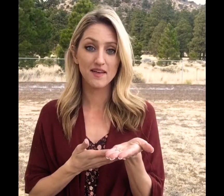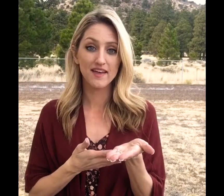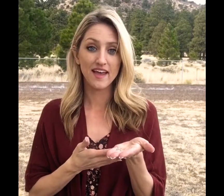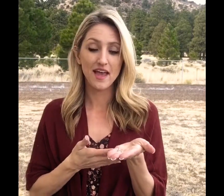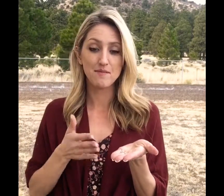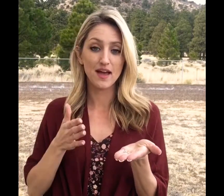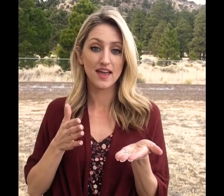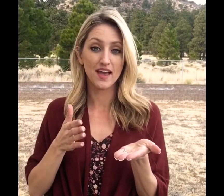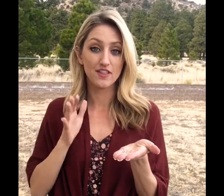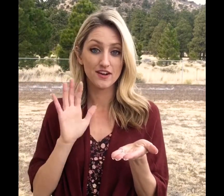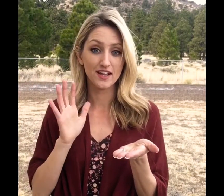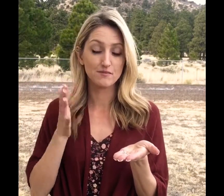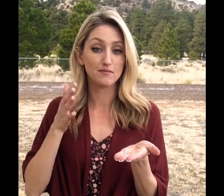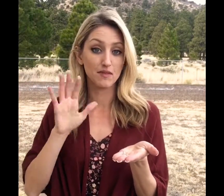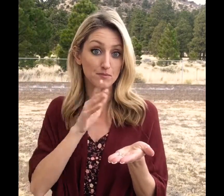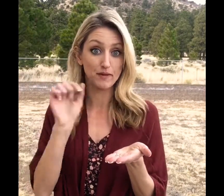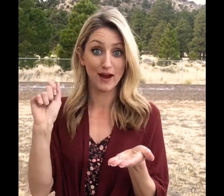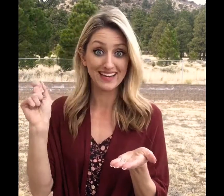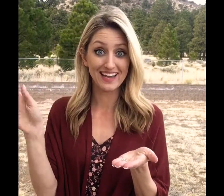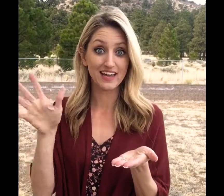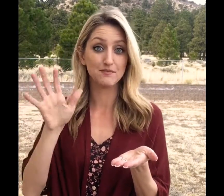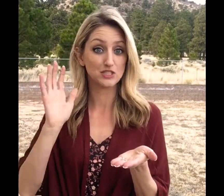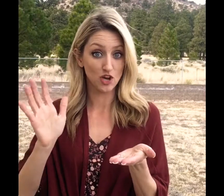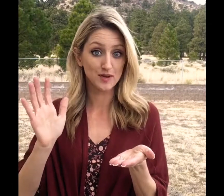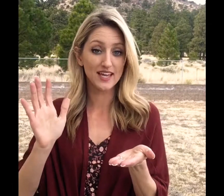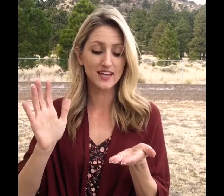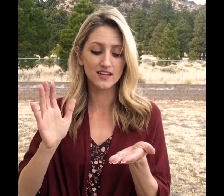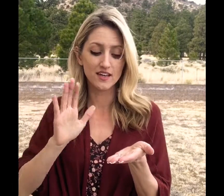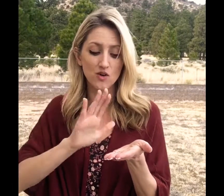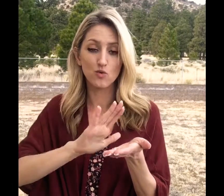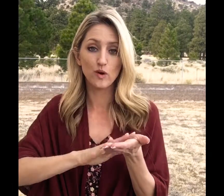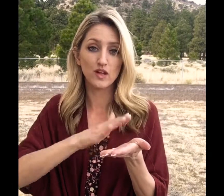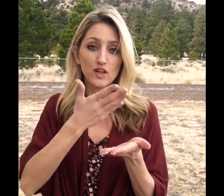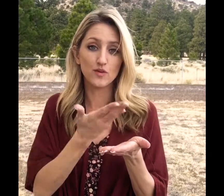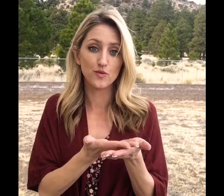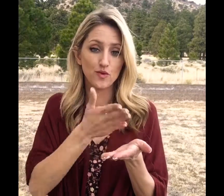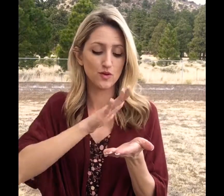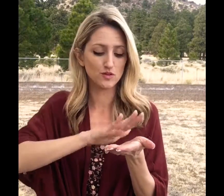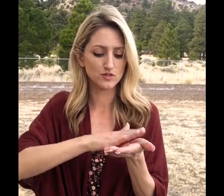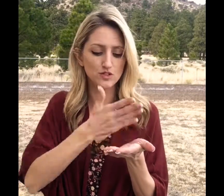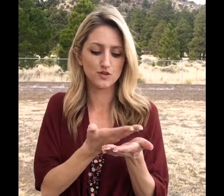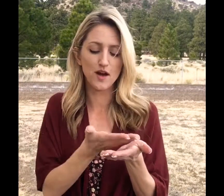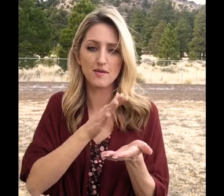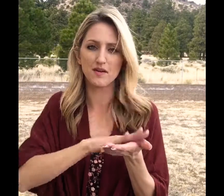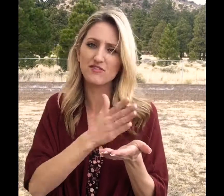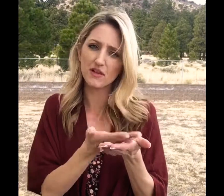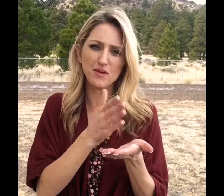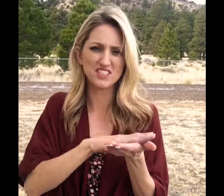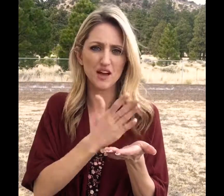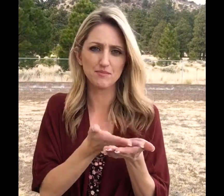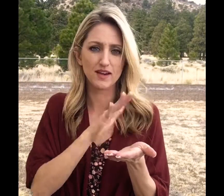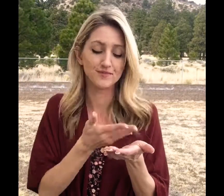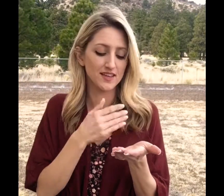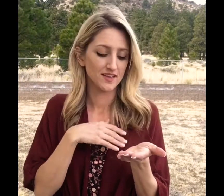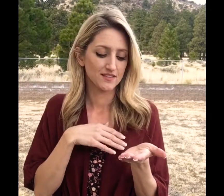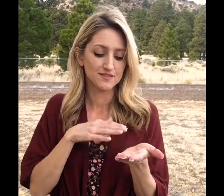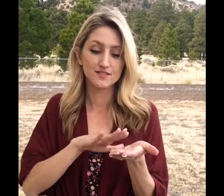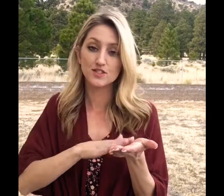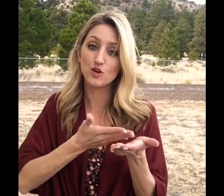and my other hand my writing hand my dominant hand will do um flip on top. So